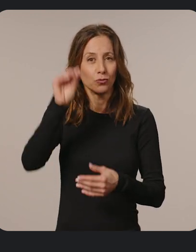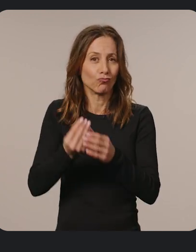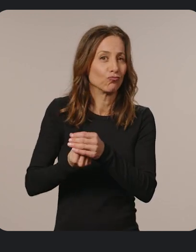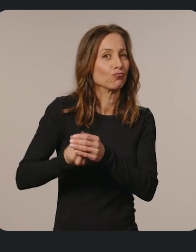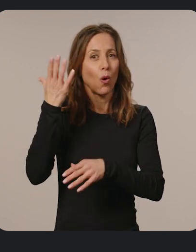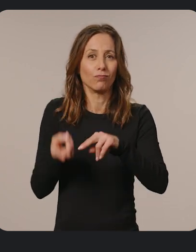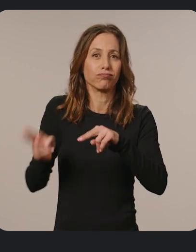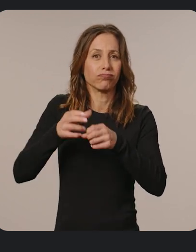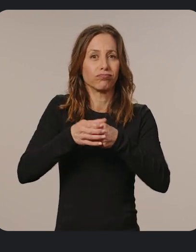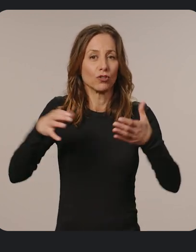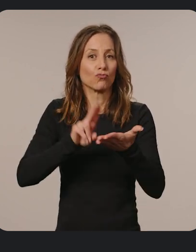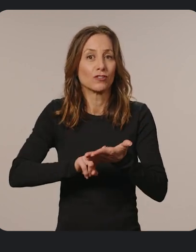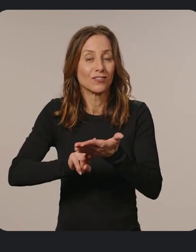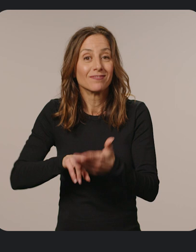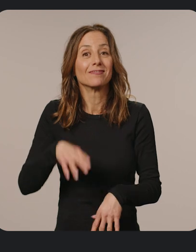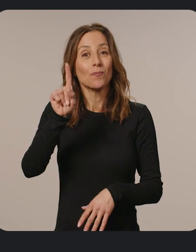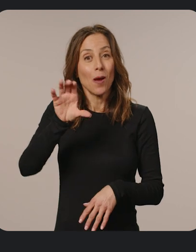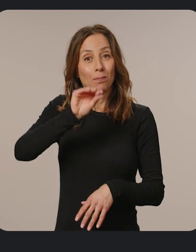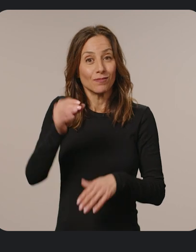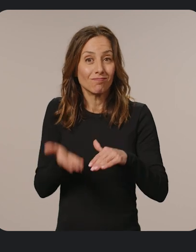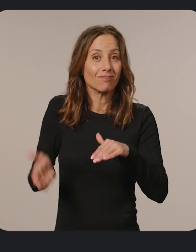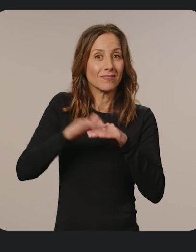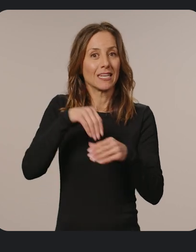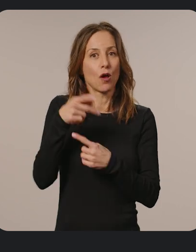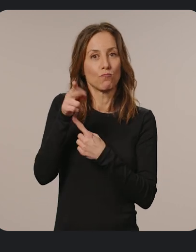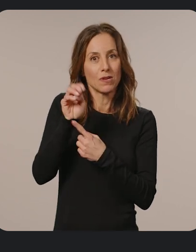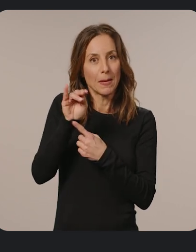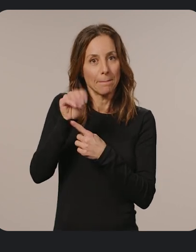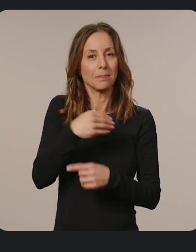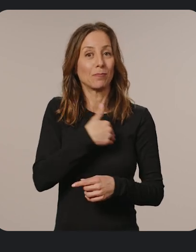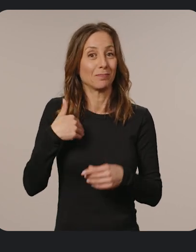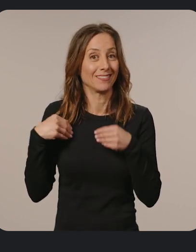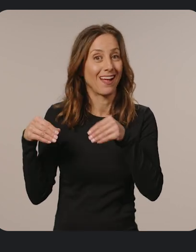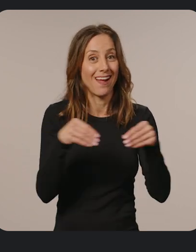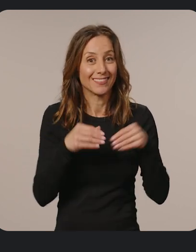growth in registrations and a 100% increase in premium membership sales.